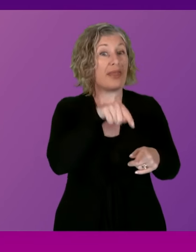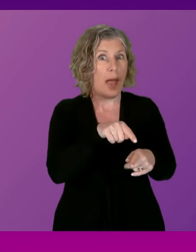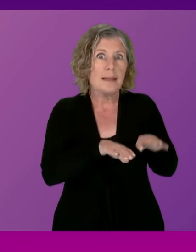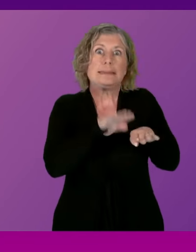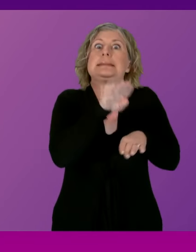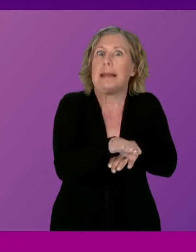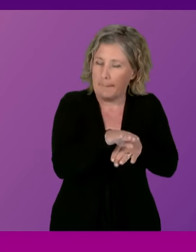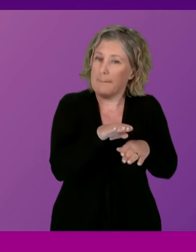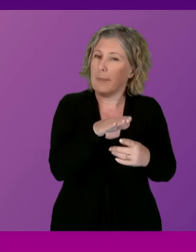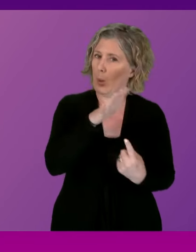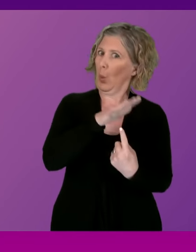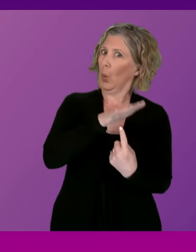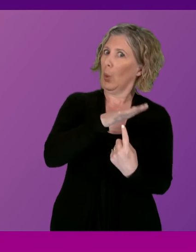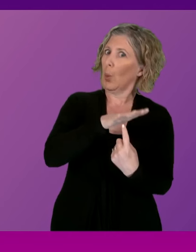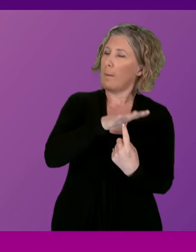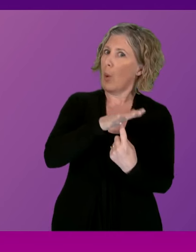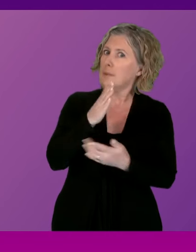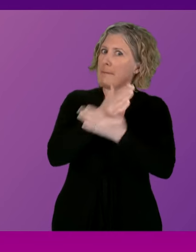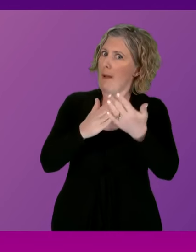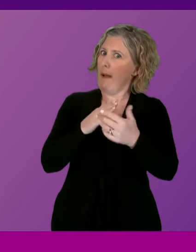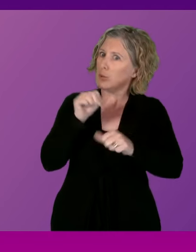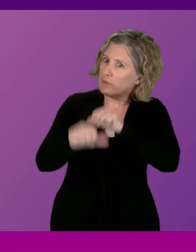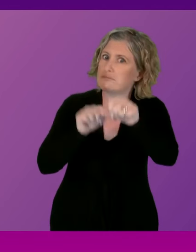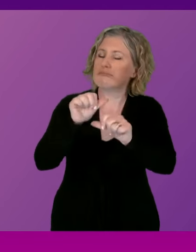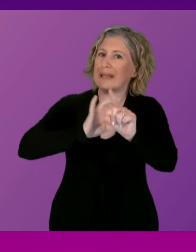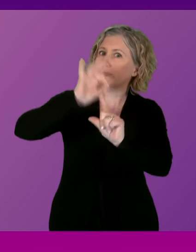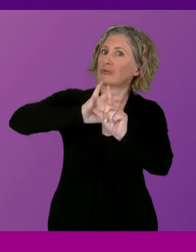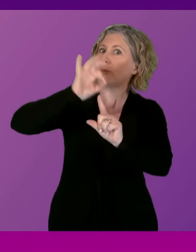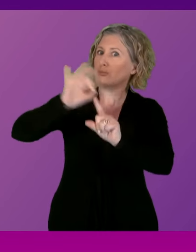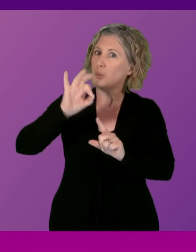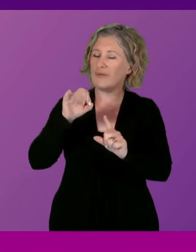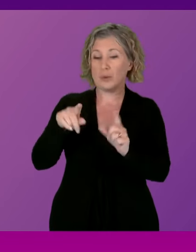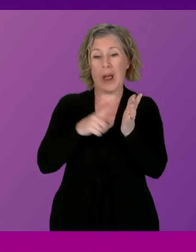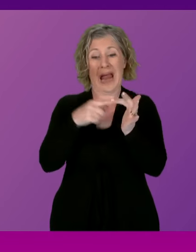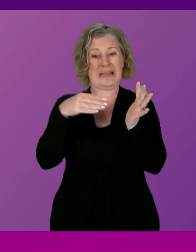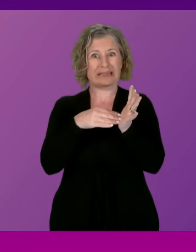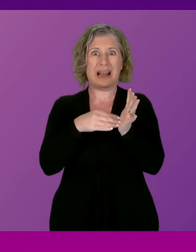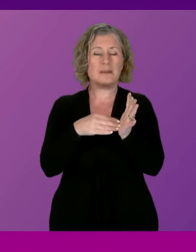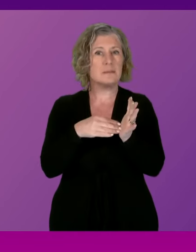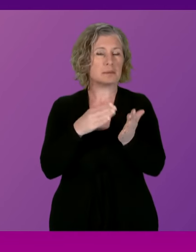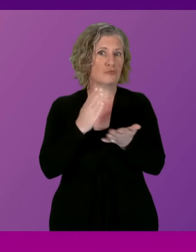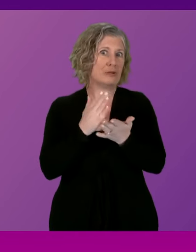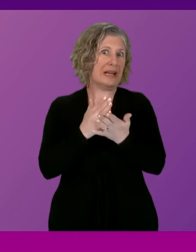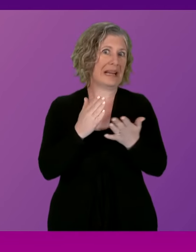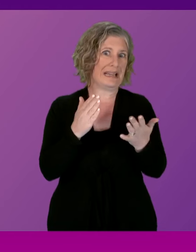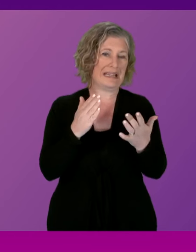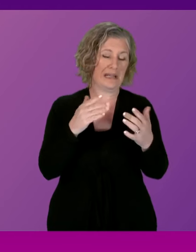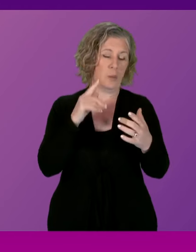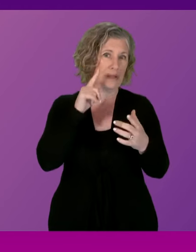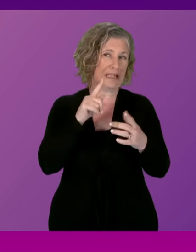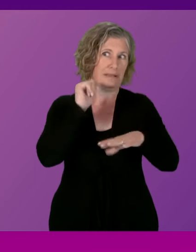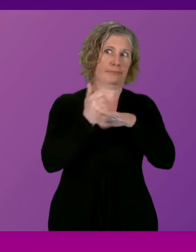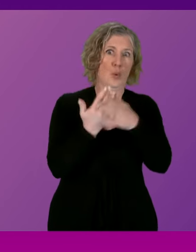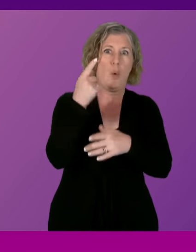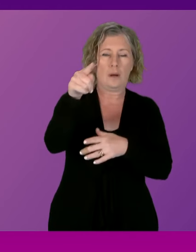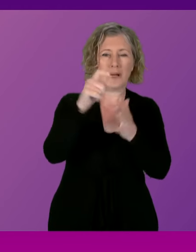important. We know that enforcement of the LEZs will commence on the 30th of May 2024 in Dundee,